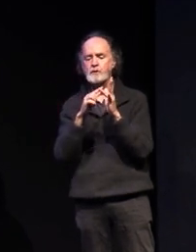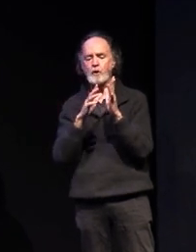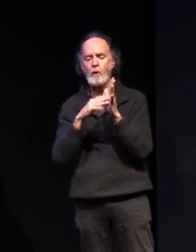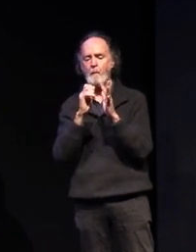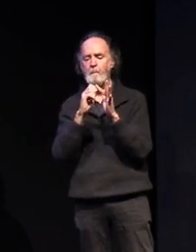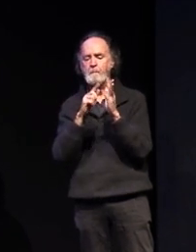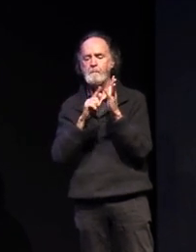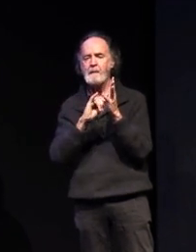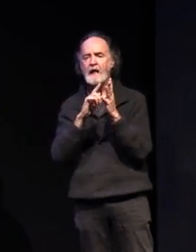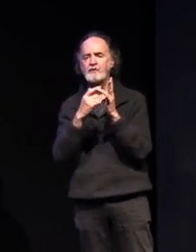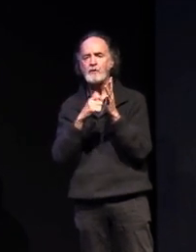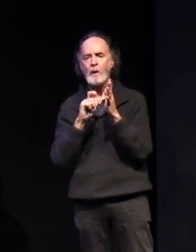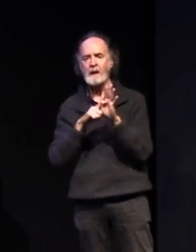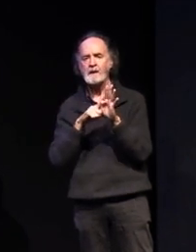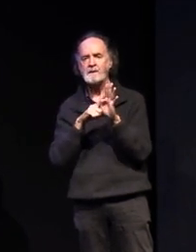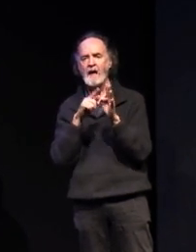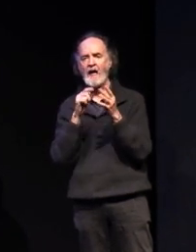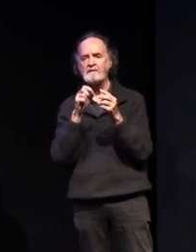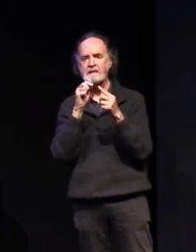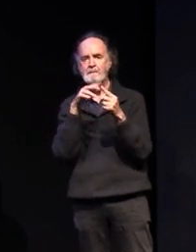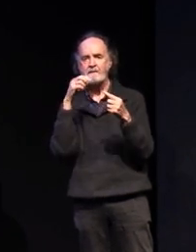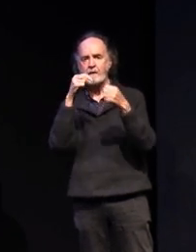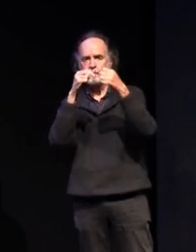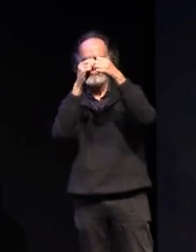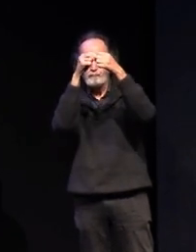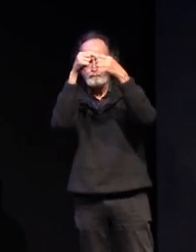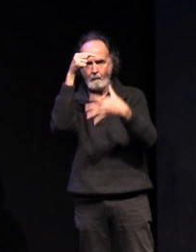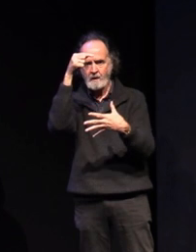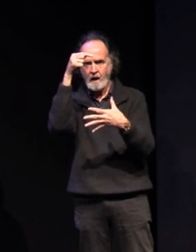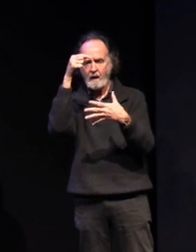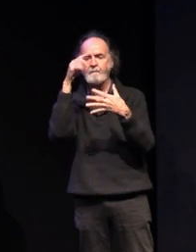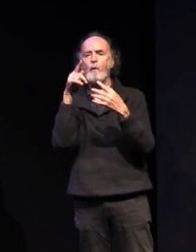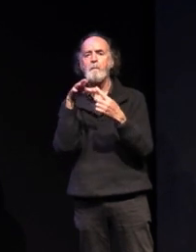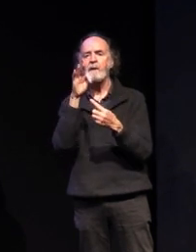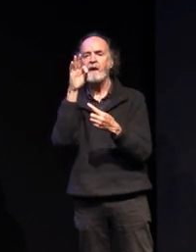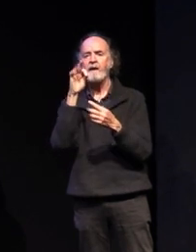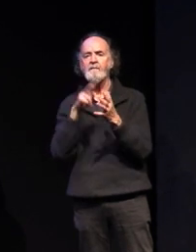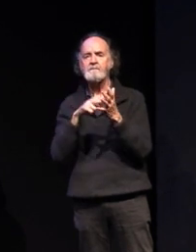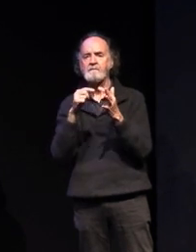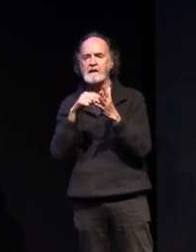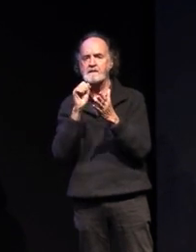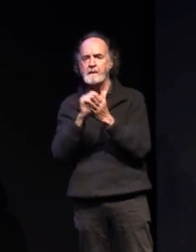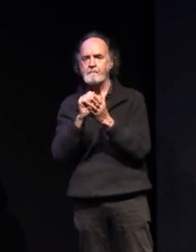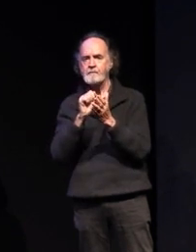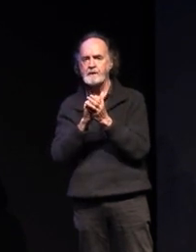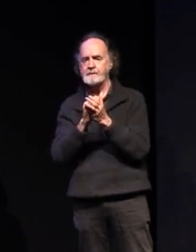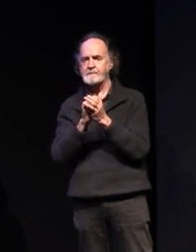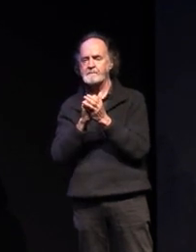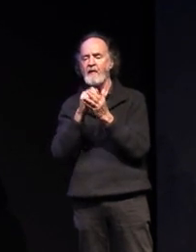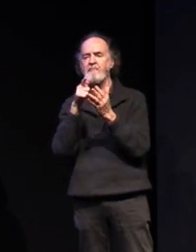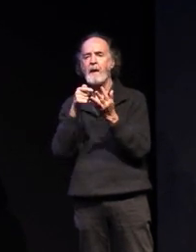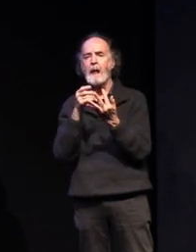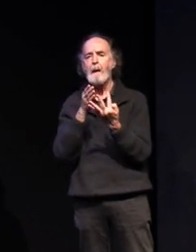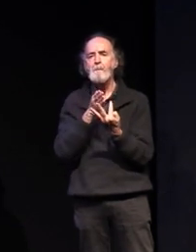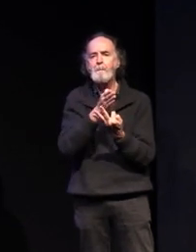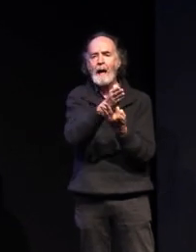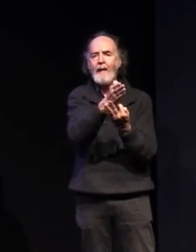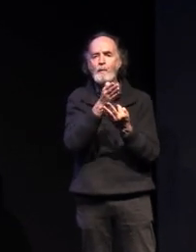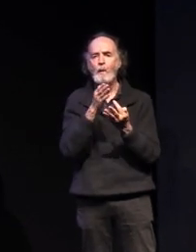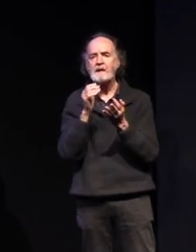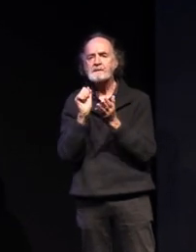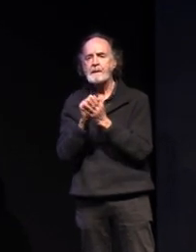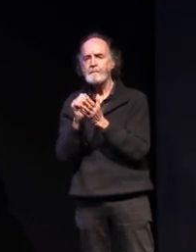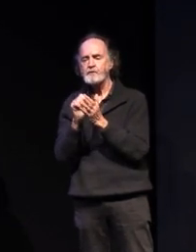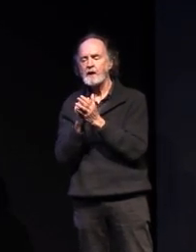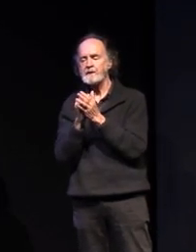specific drop down for choosing the vet subject and then a pathway subject that